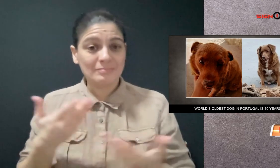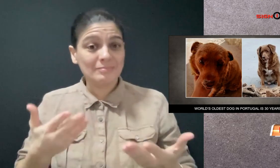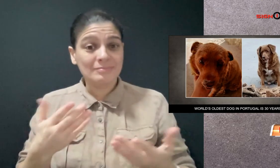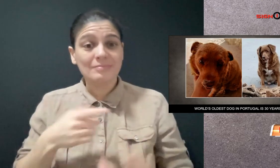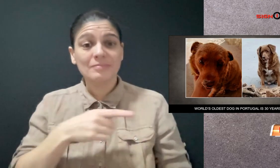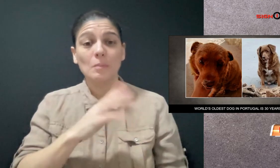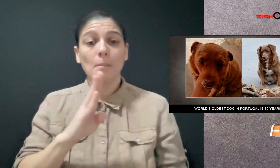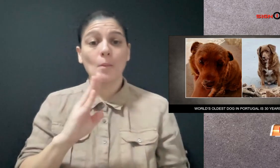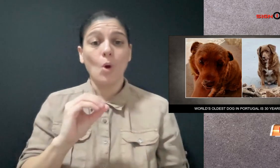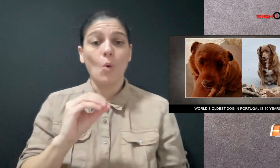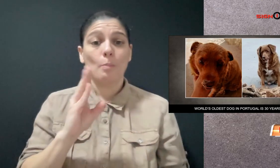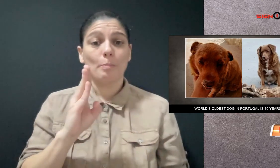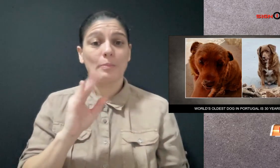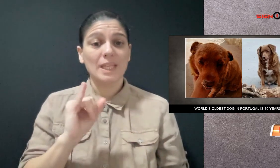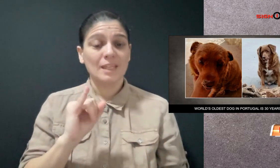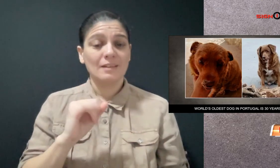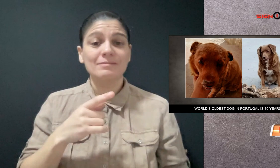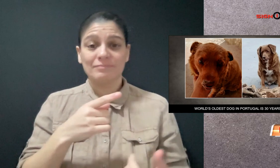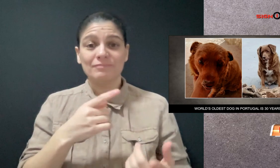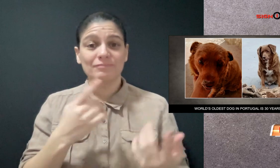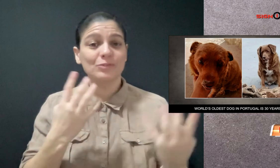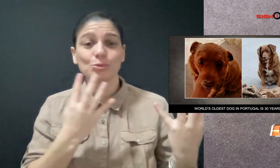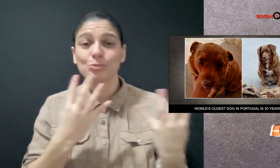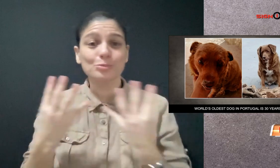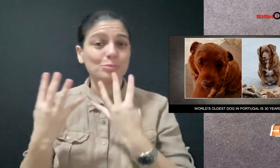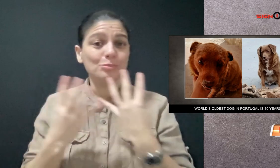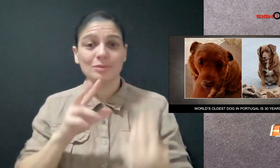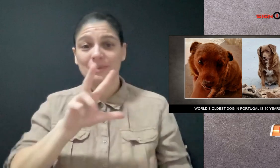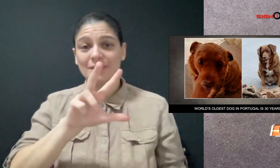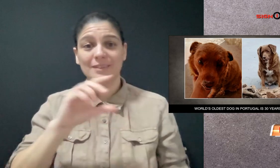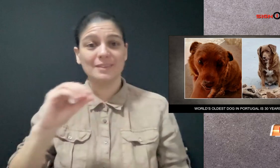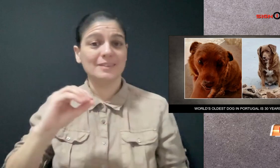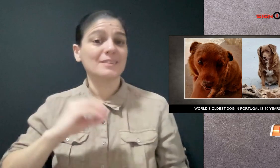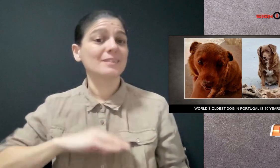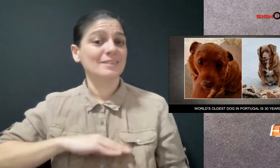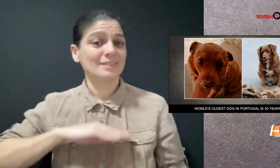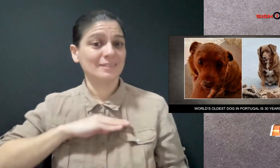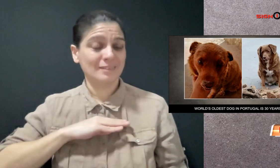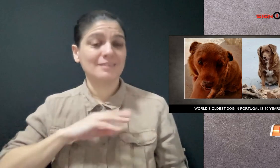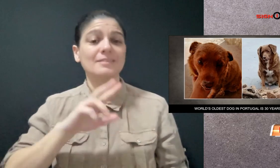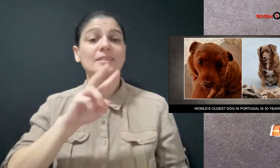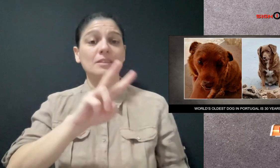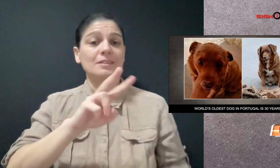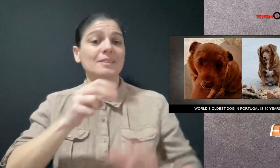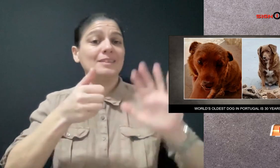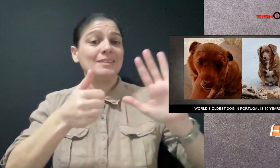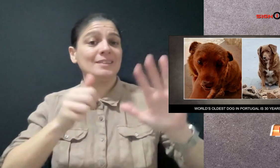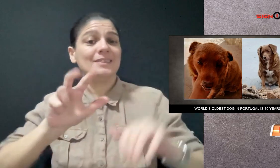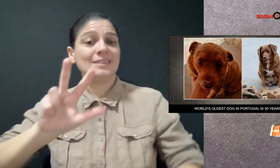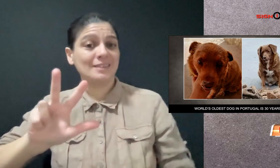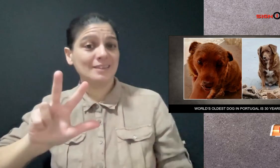As of today, Bobby is 30 years and 265 days old.